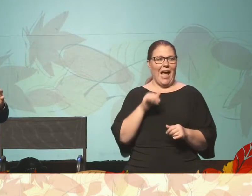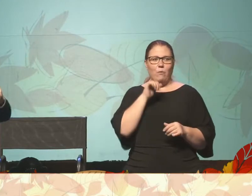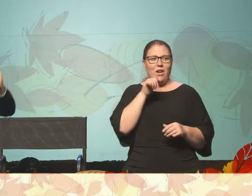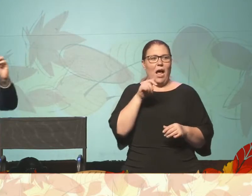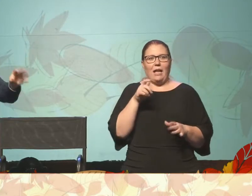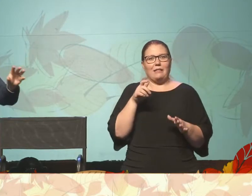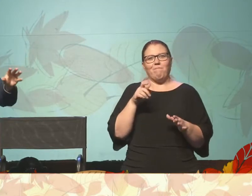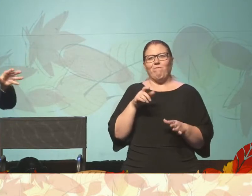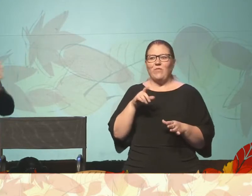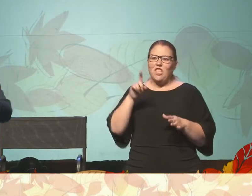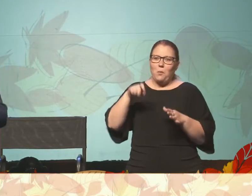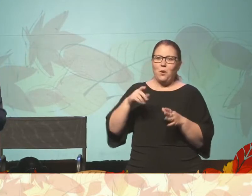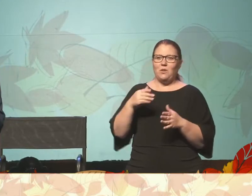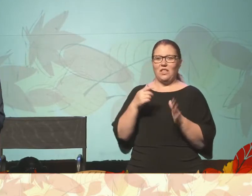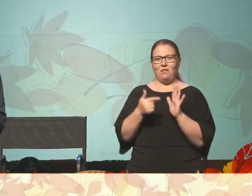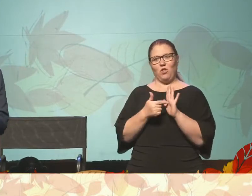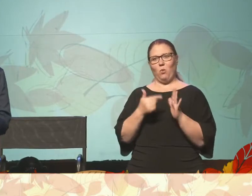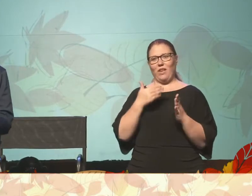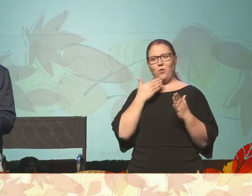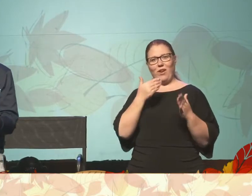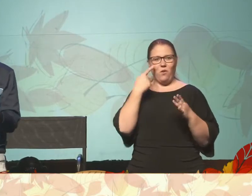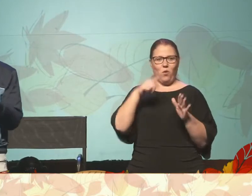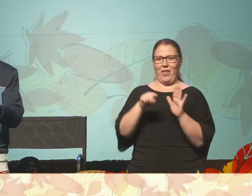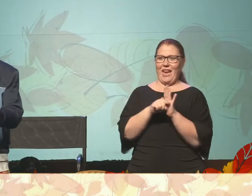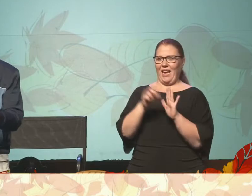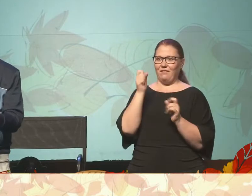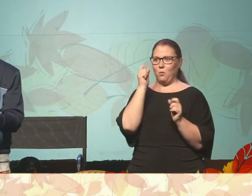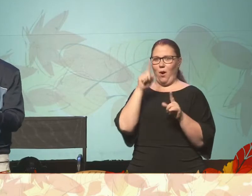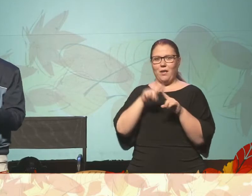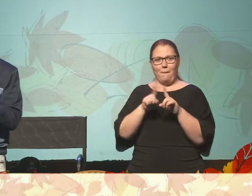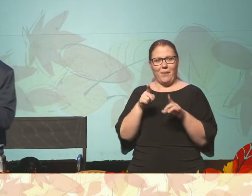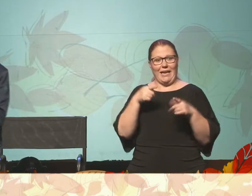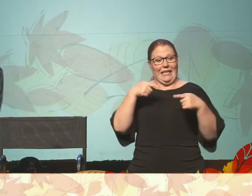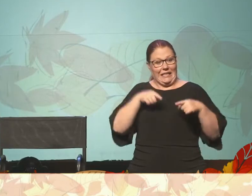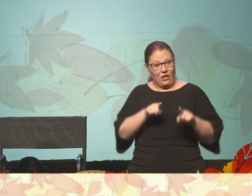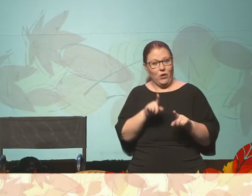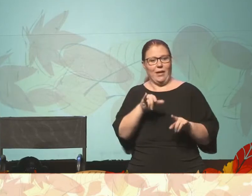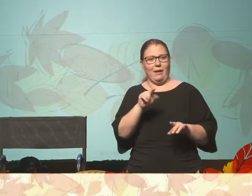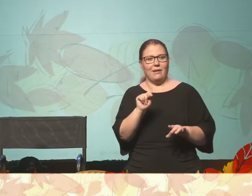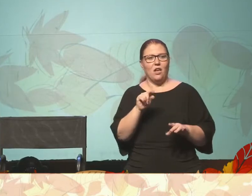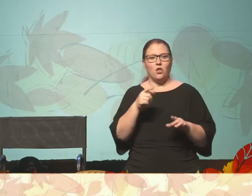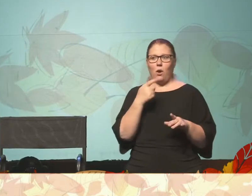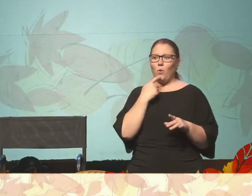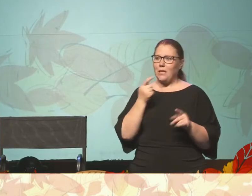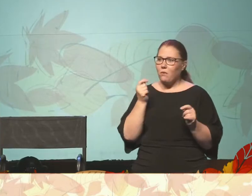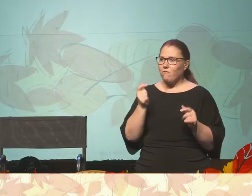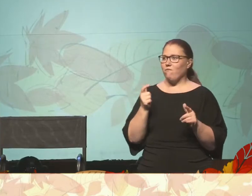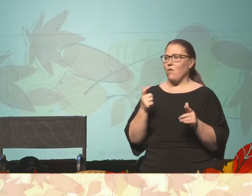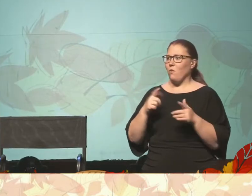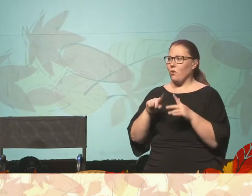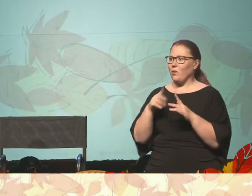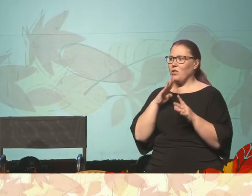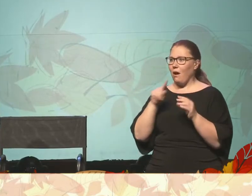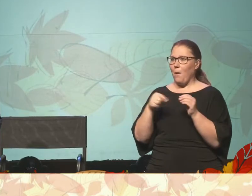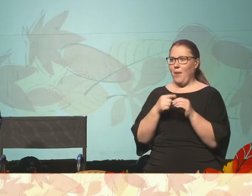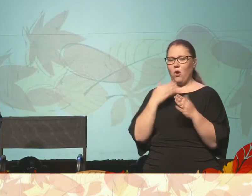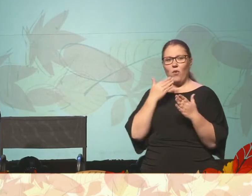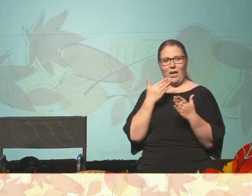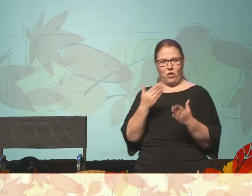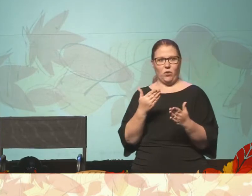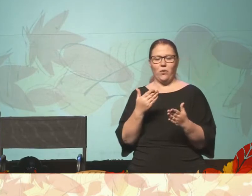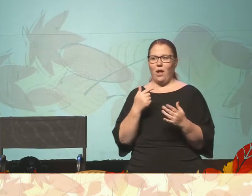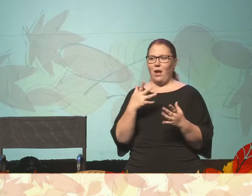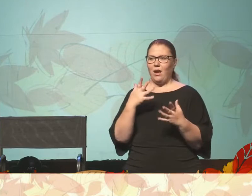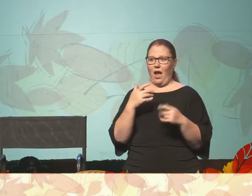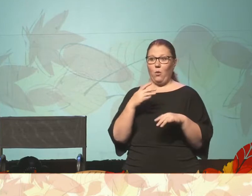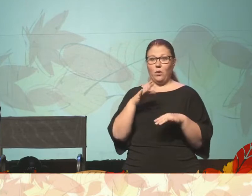express gratitude for the negative surprise. But in it, right? And so I want to say right off the bat as we start to talk about gratitude, and